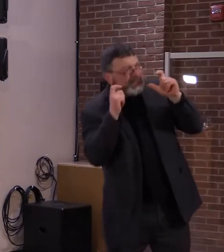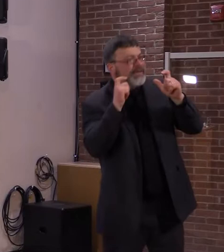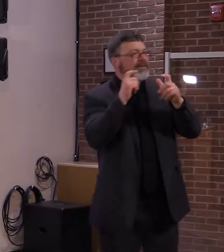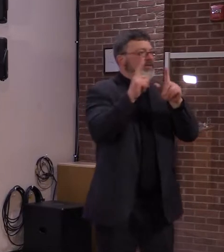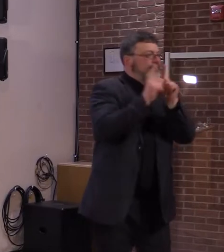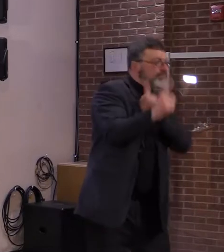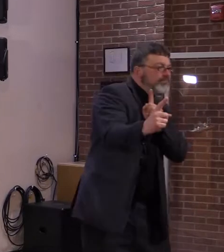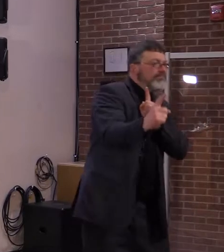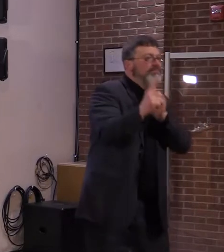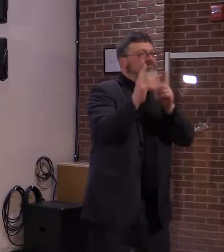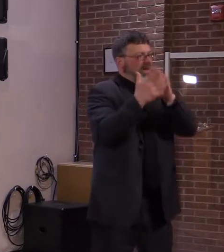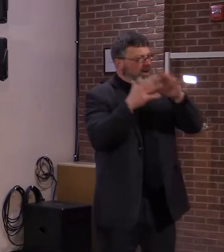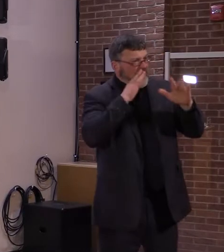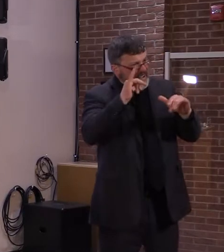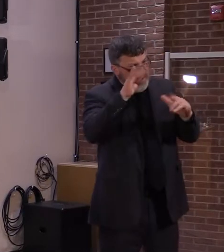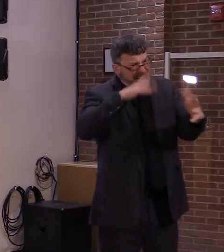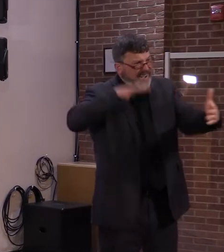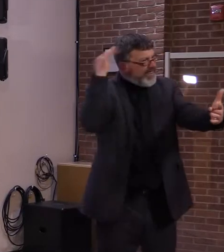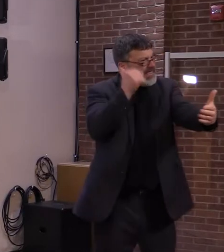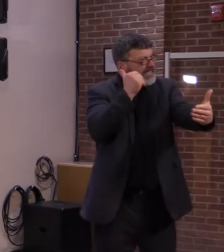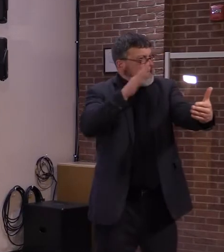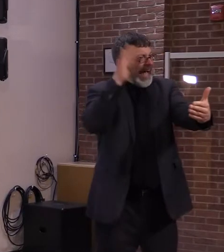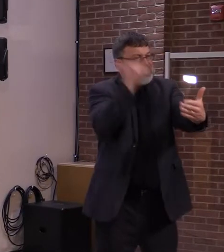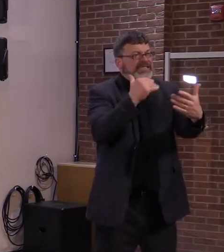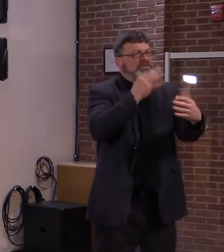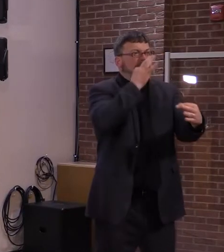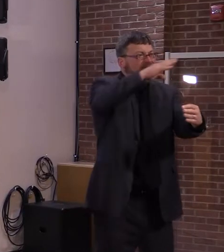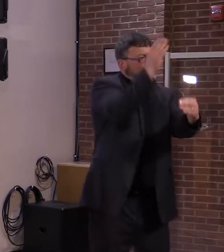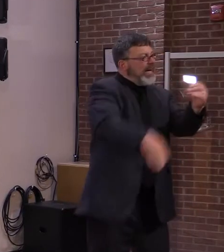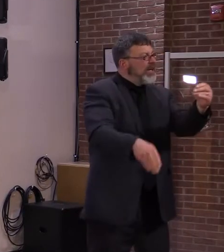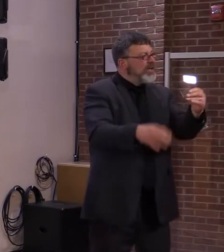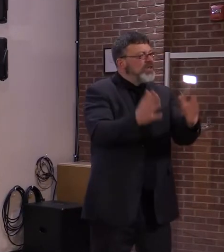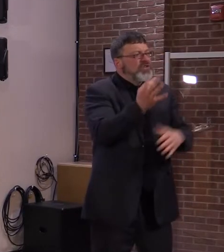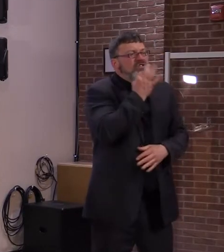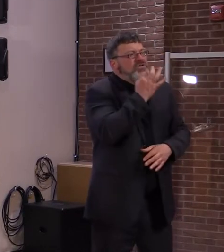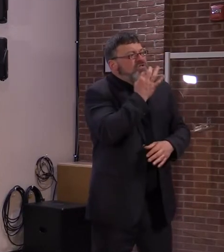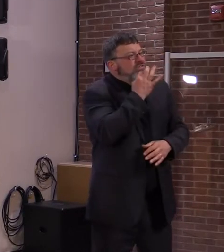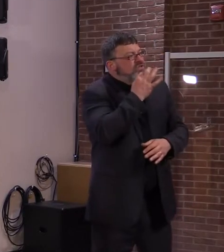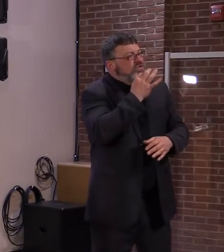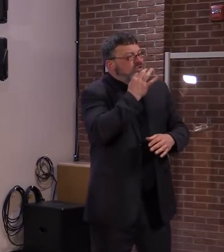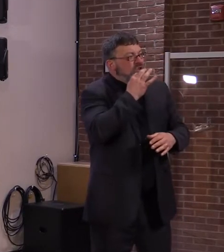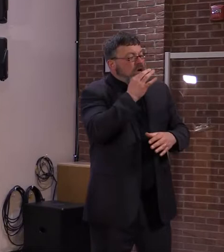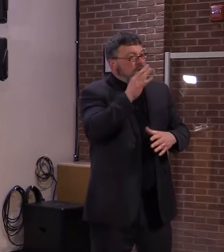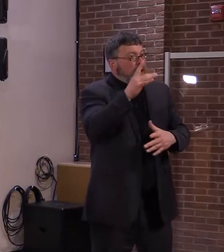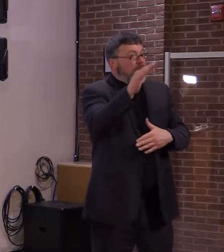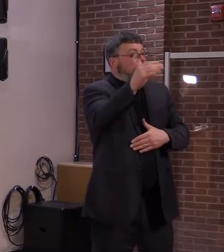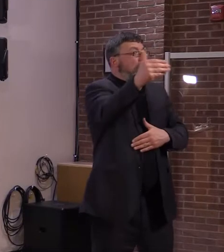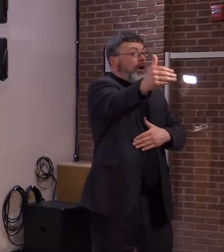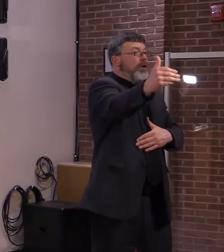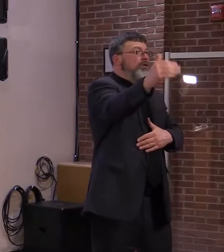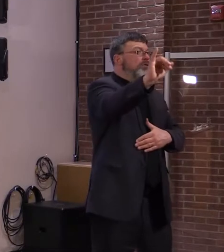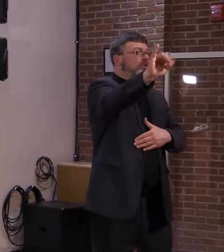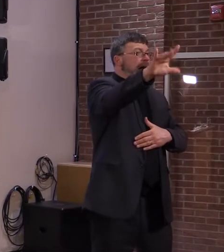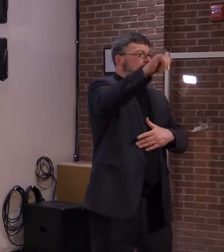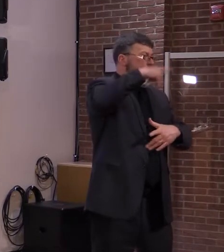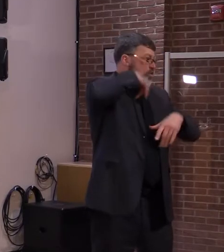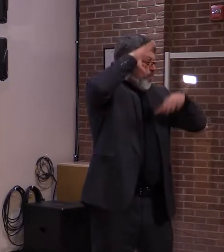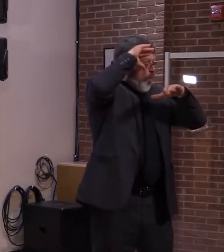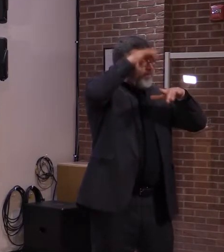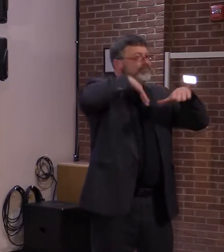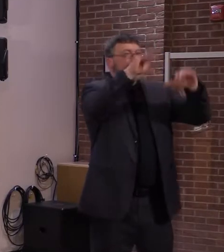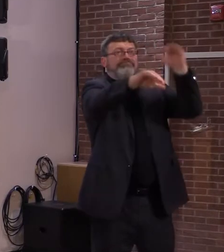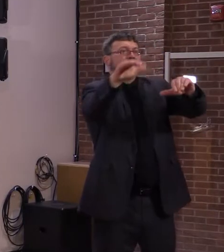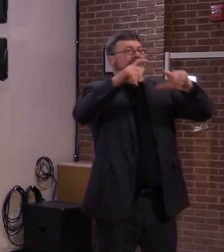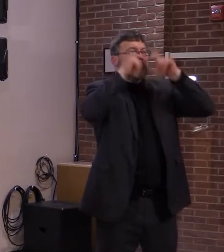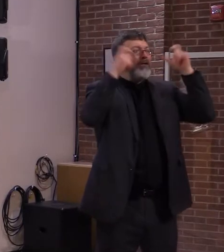to think about masks, distancing, and crowds with every plan you make or every time you leave home. But this